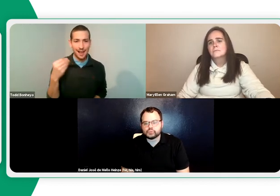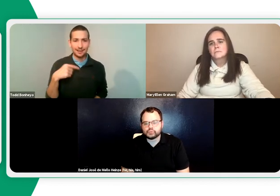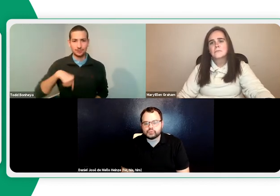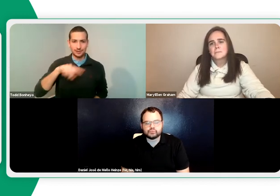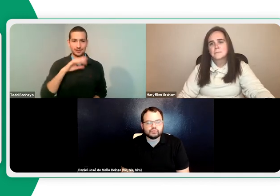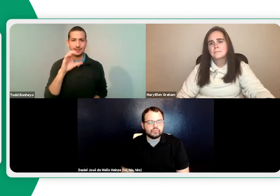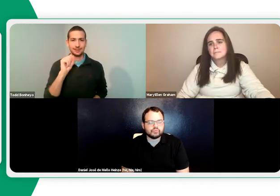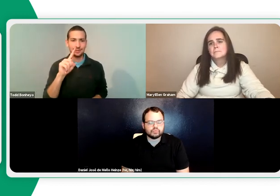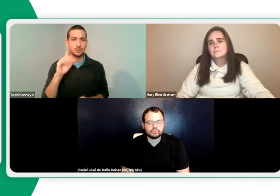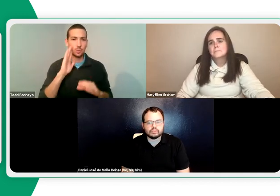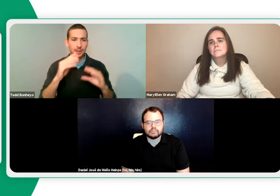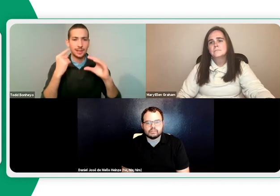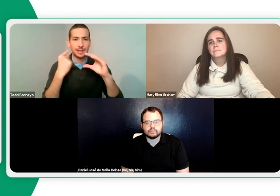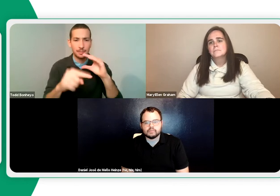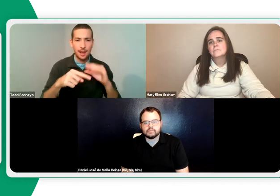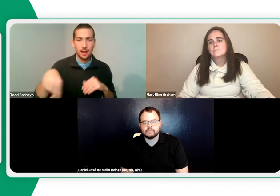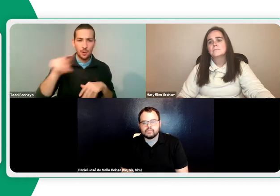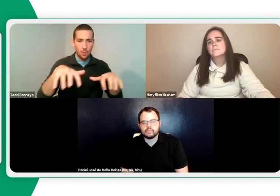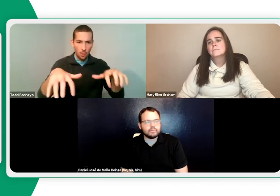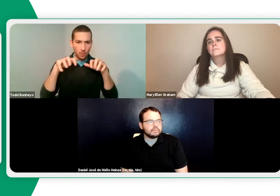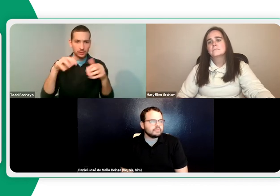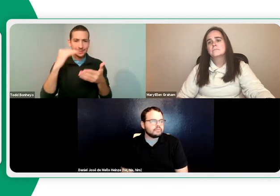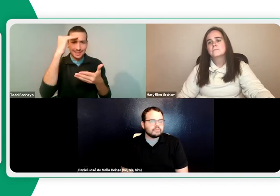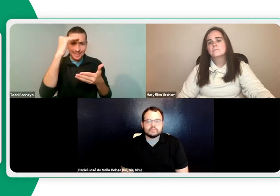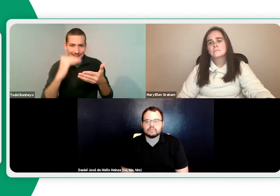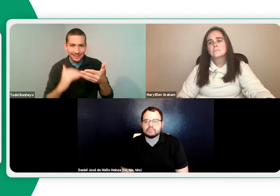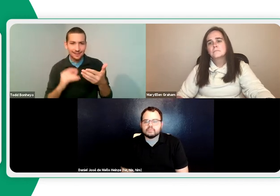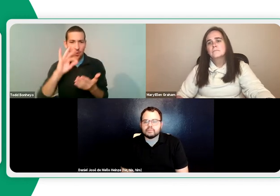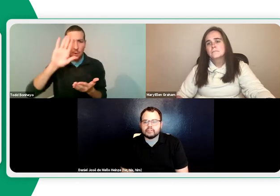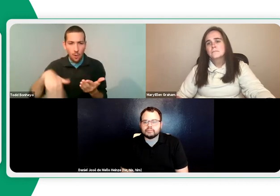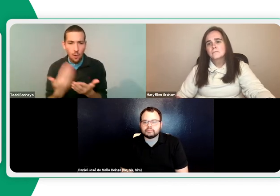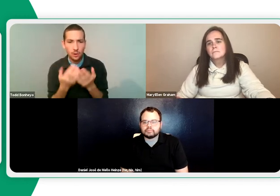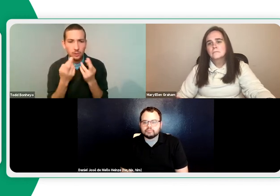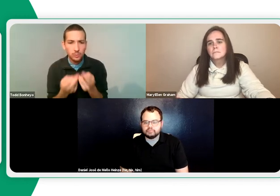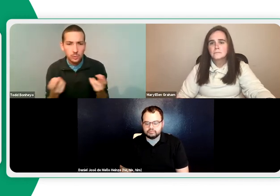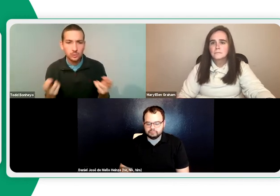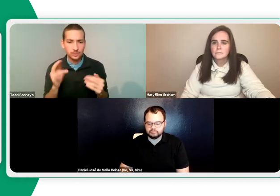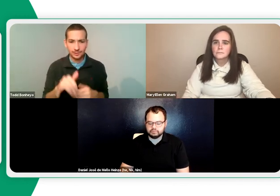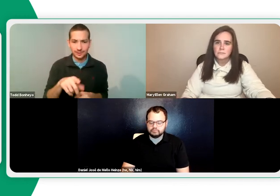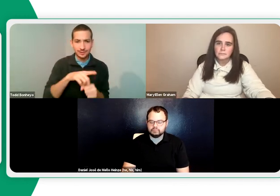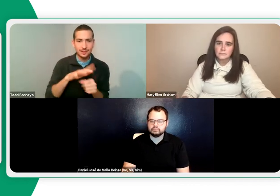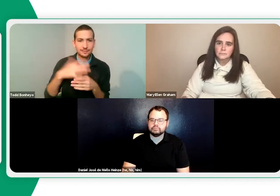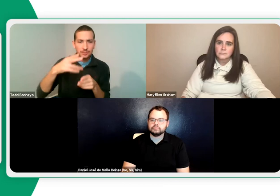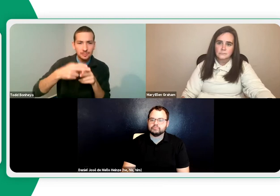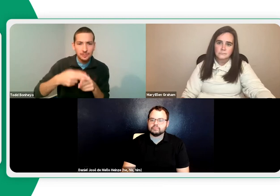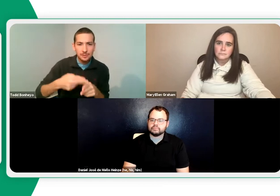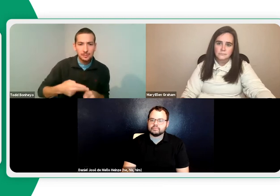again, I emphasize those resources. Daniel will be sharing with us, CSD, will be sharing with the audience tonight.